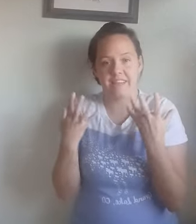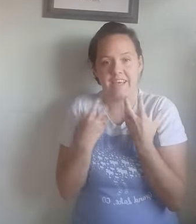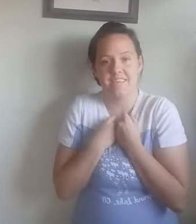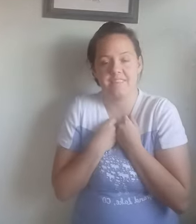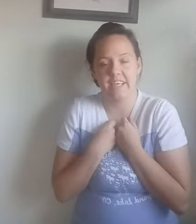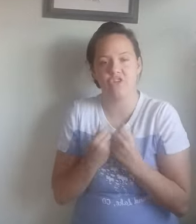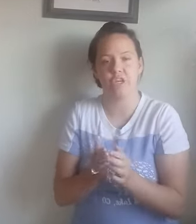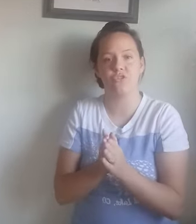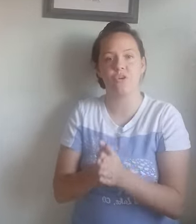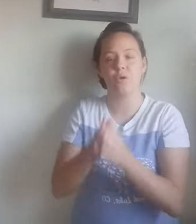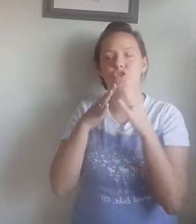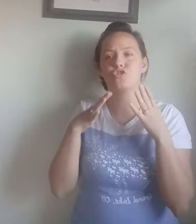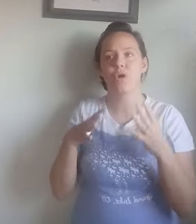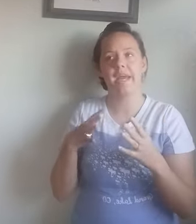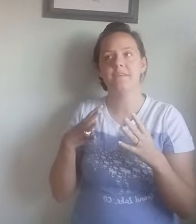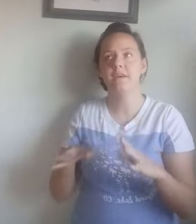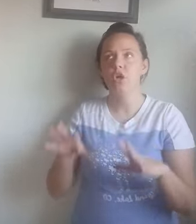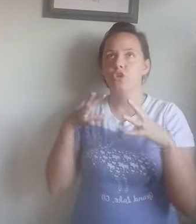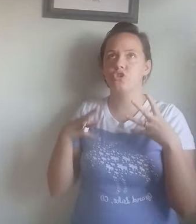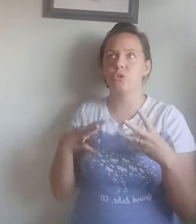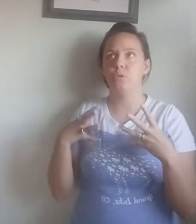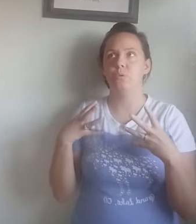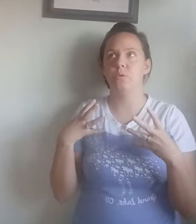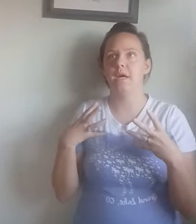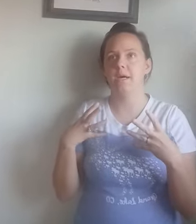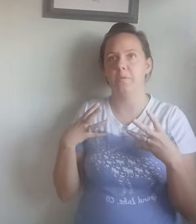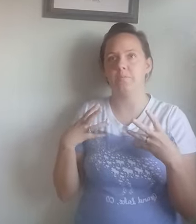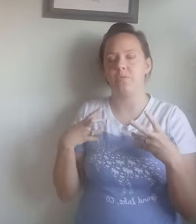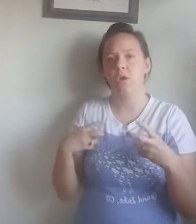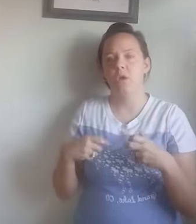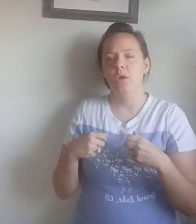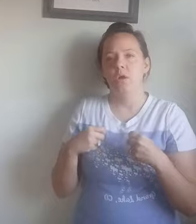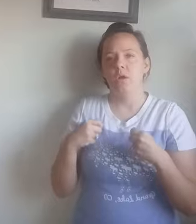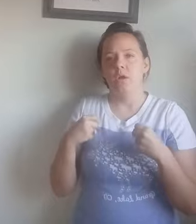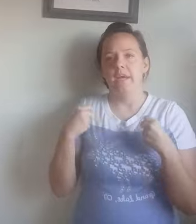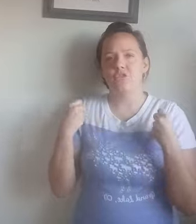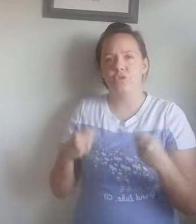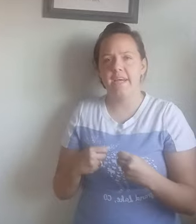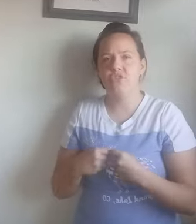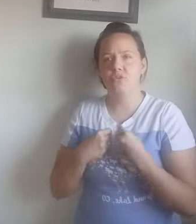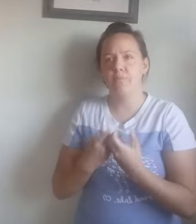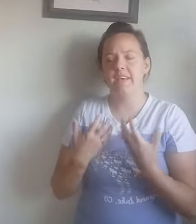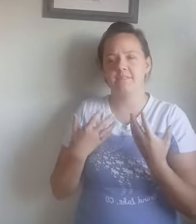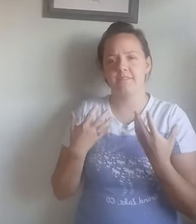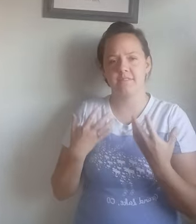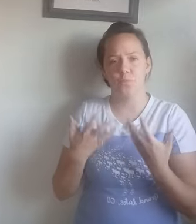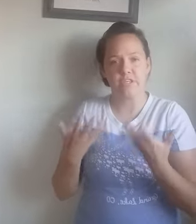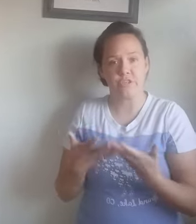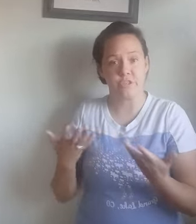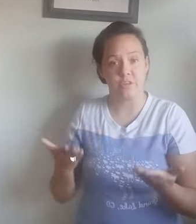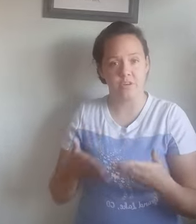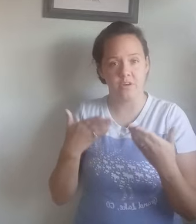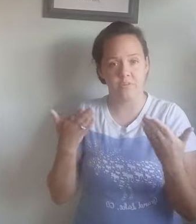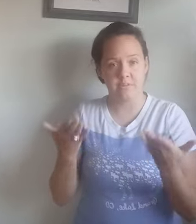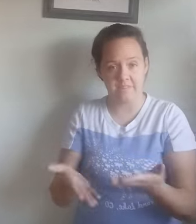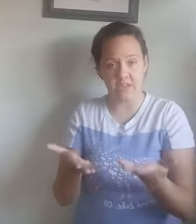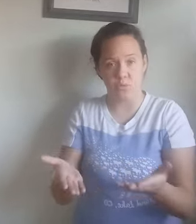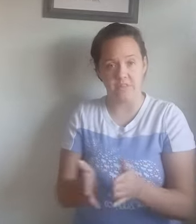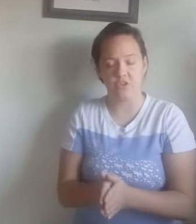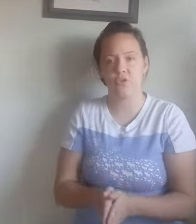like an insulation. And so it's great to, um, it's great to make winter things with it. So